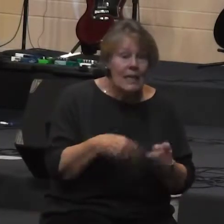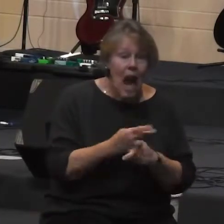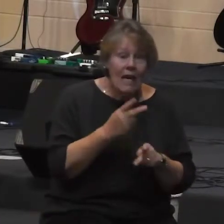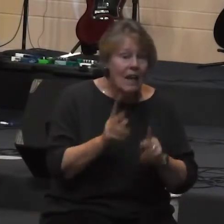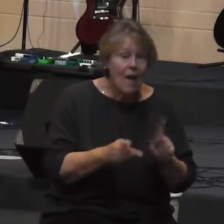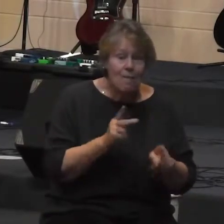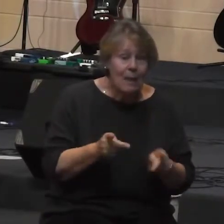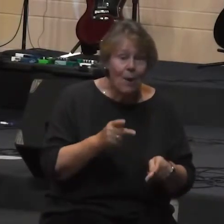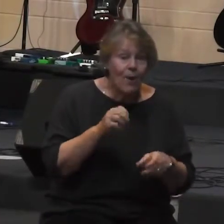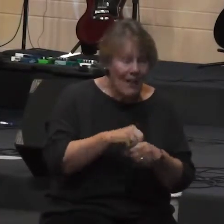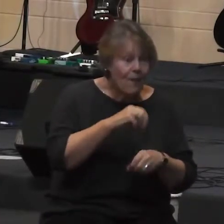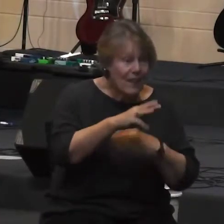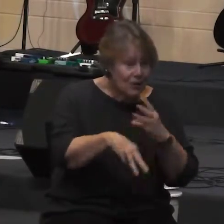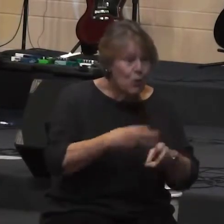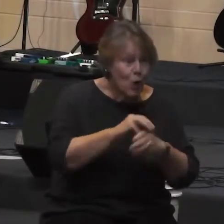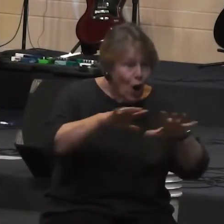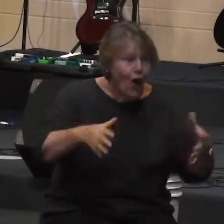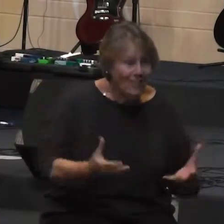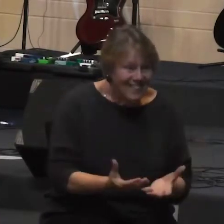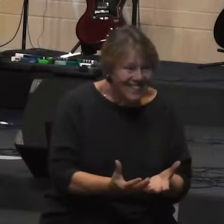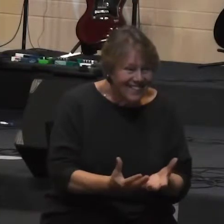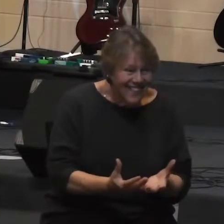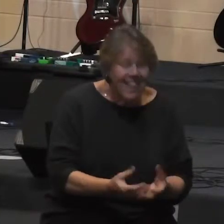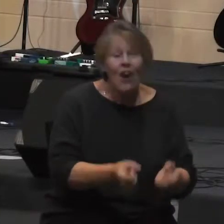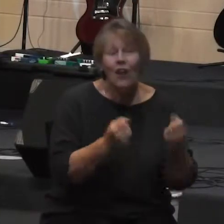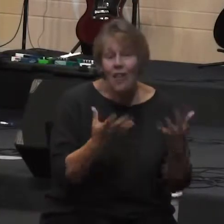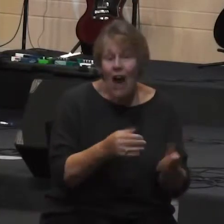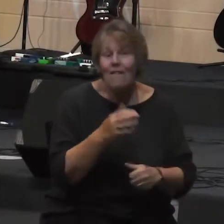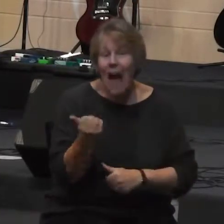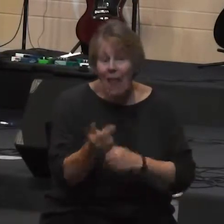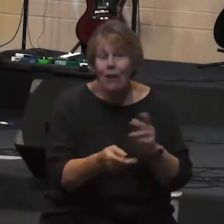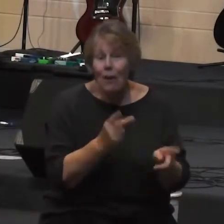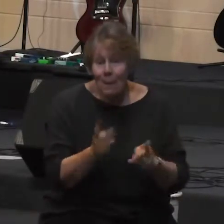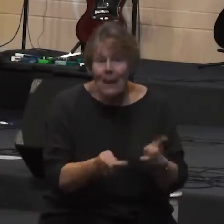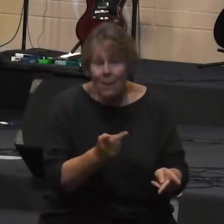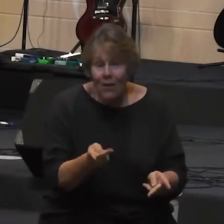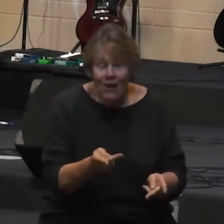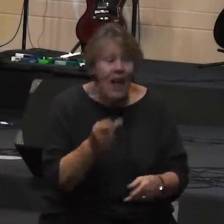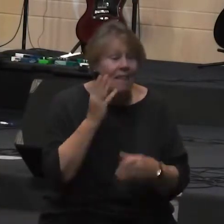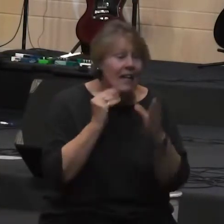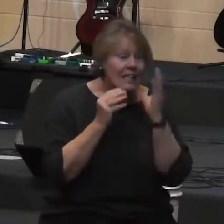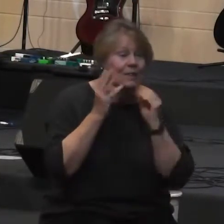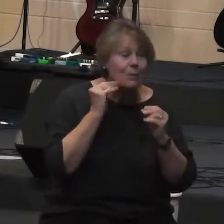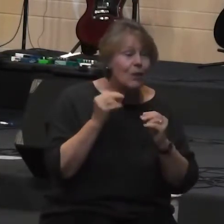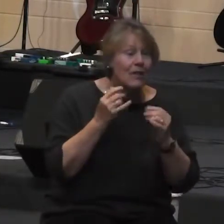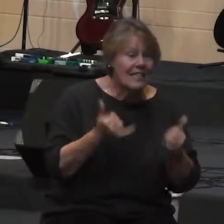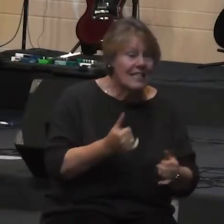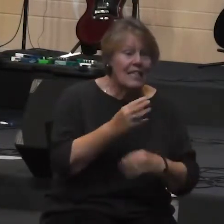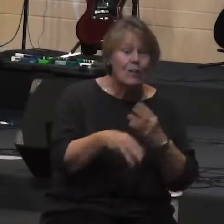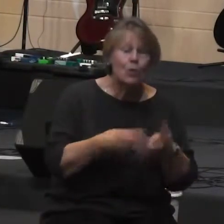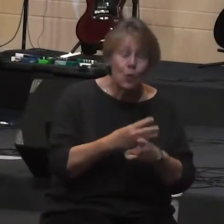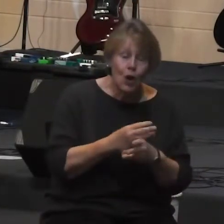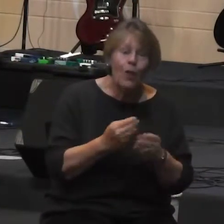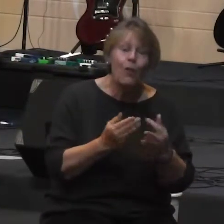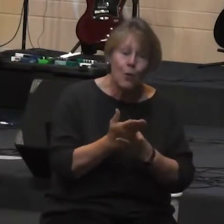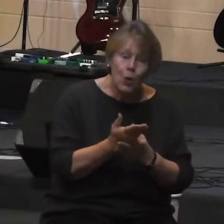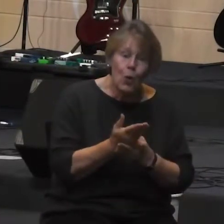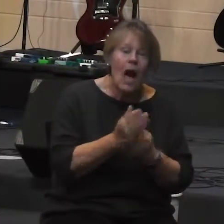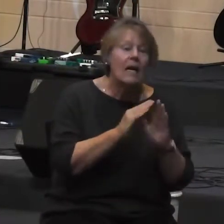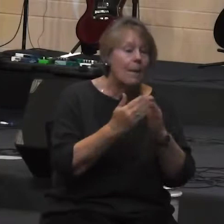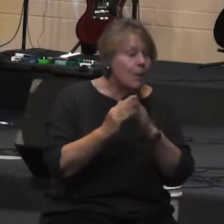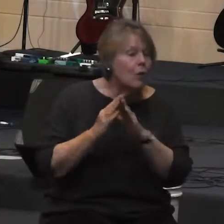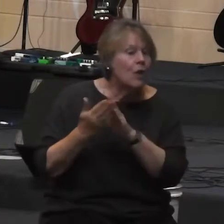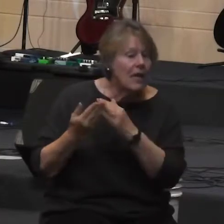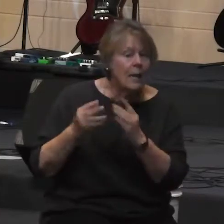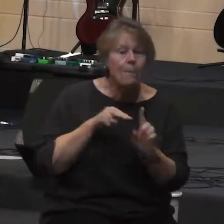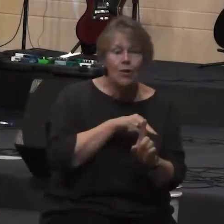who actually already know what it is to experience the world through a community perception. A story came